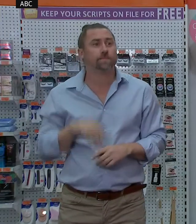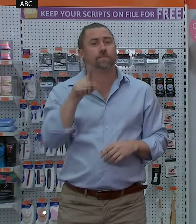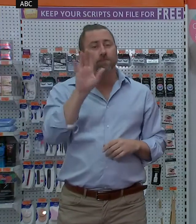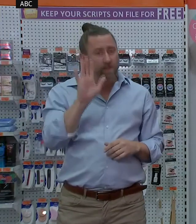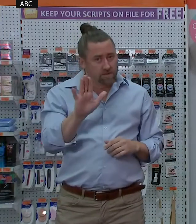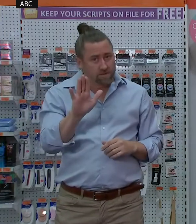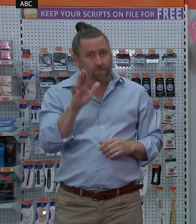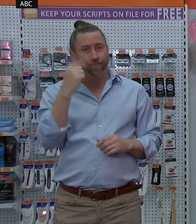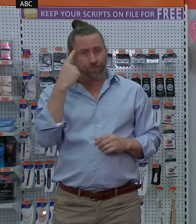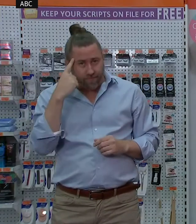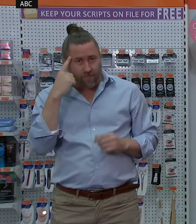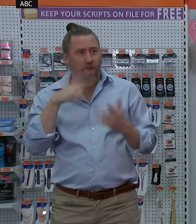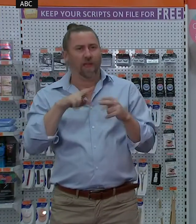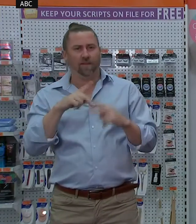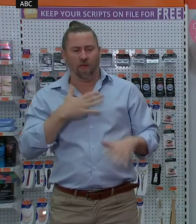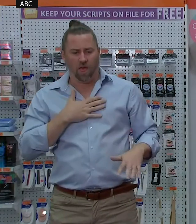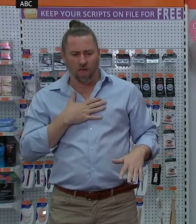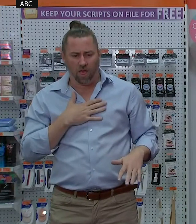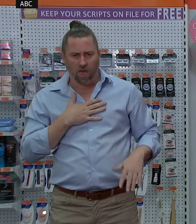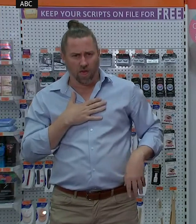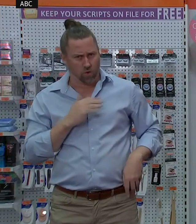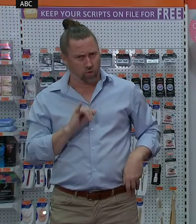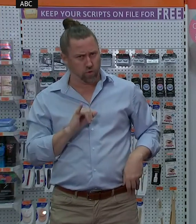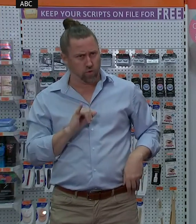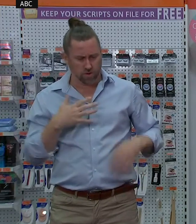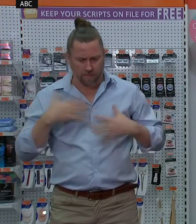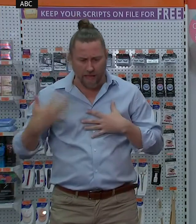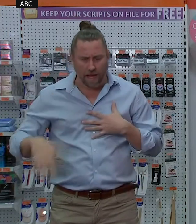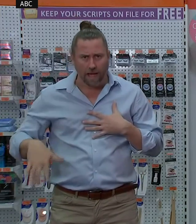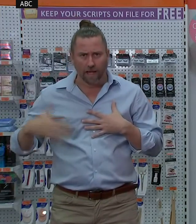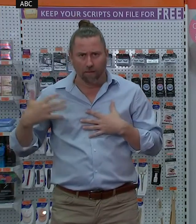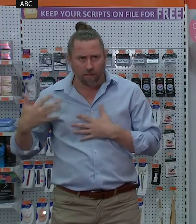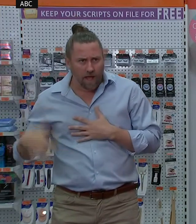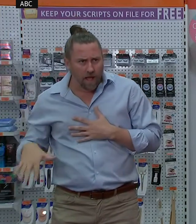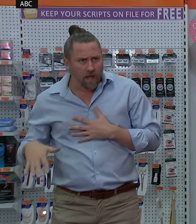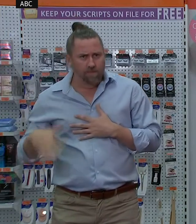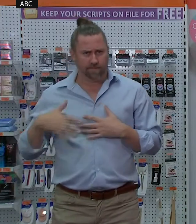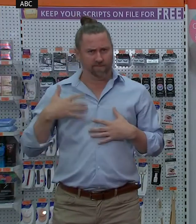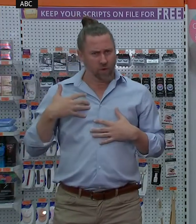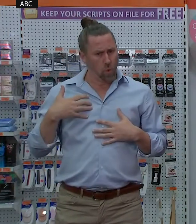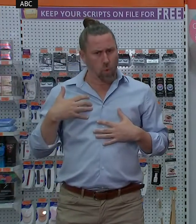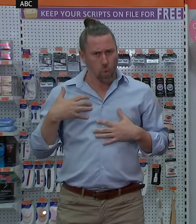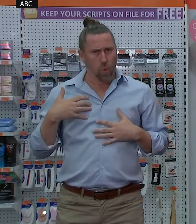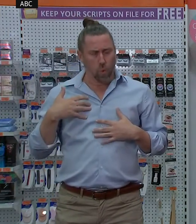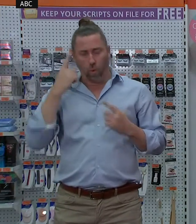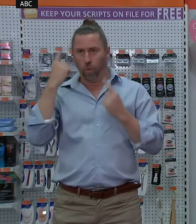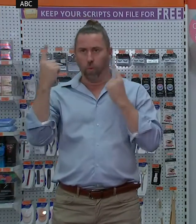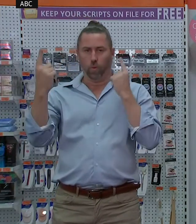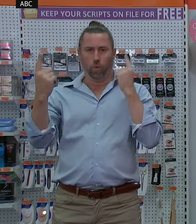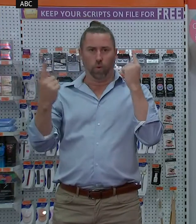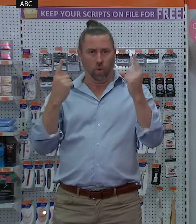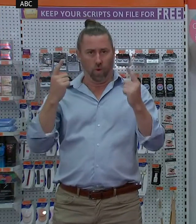for, if you're becoming short of breath, chest pain, feeling significantly faint or